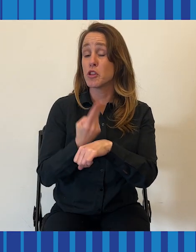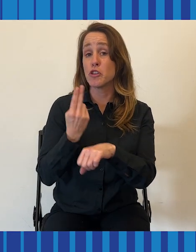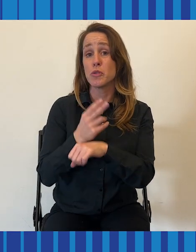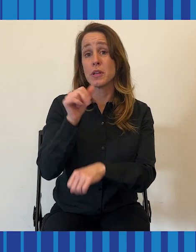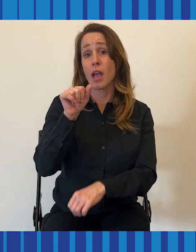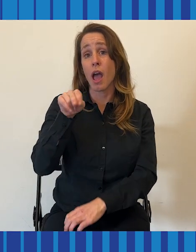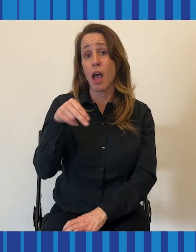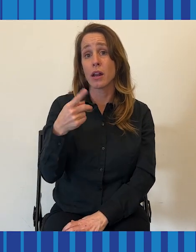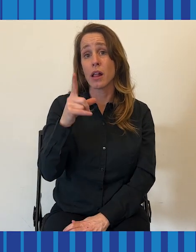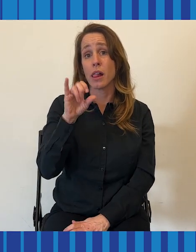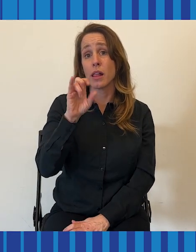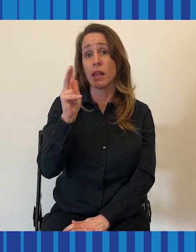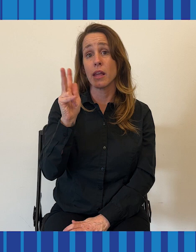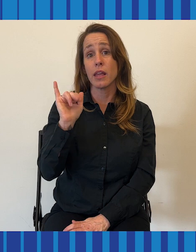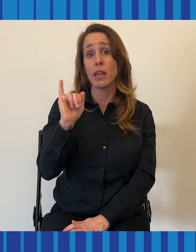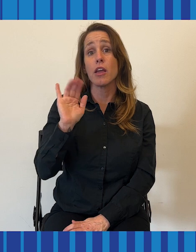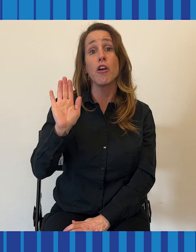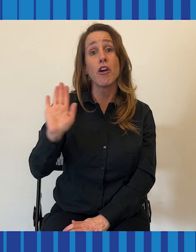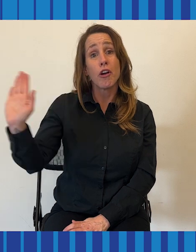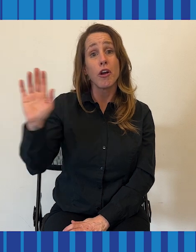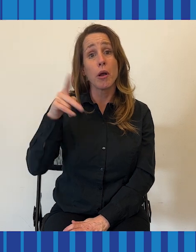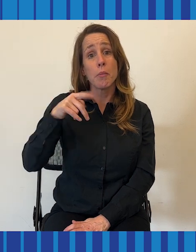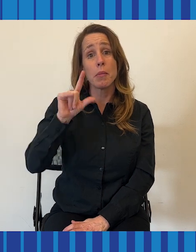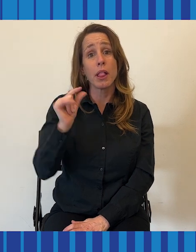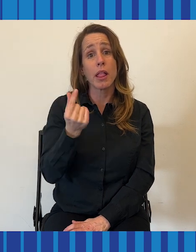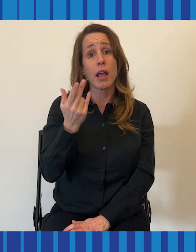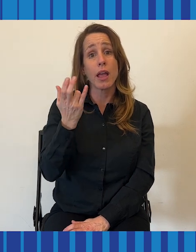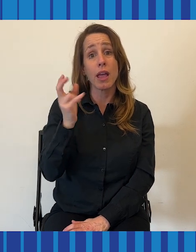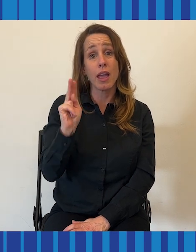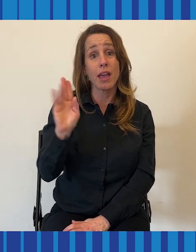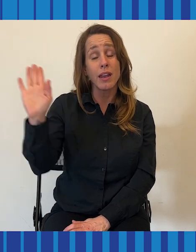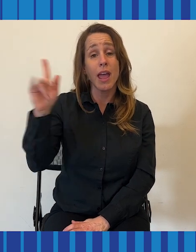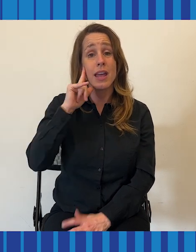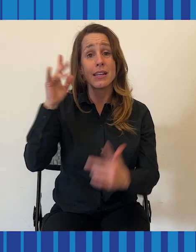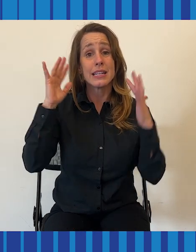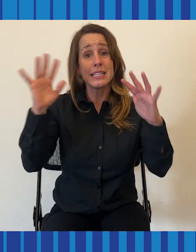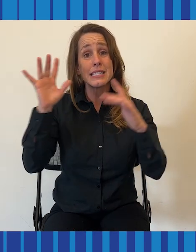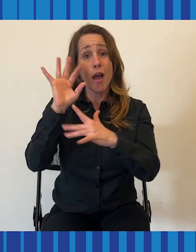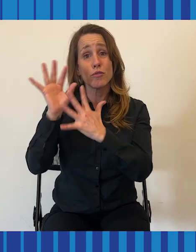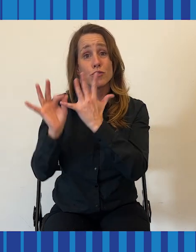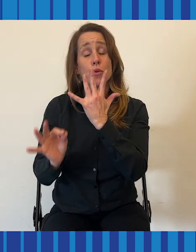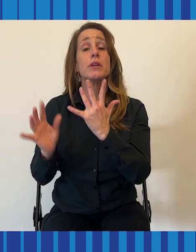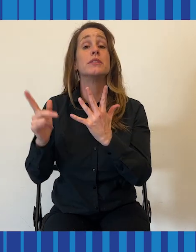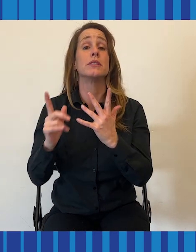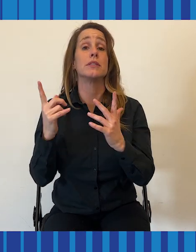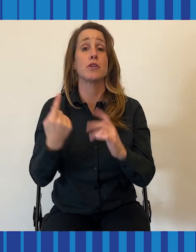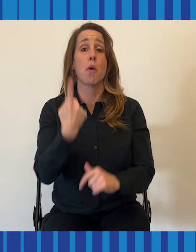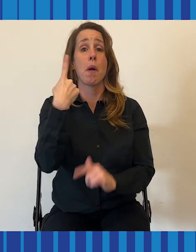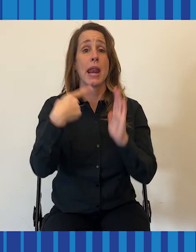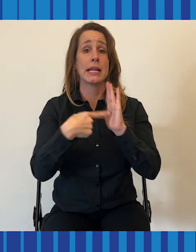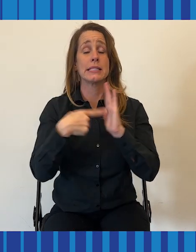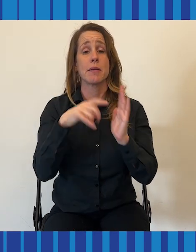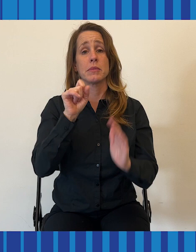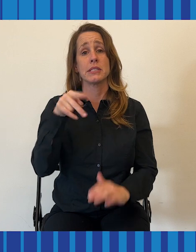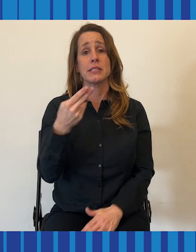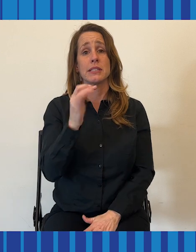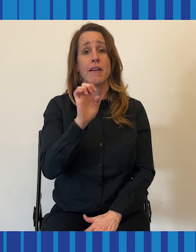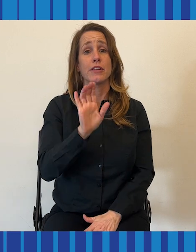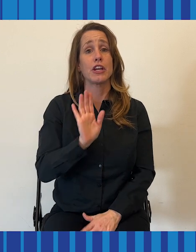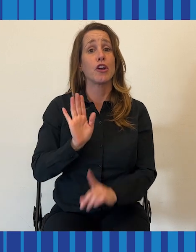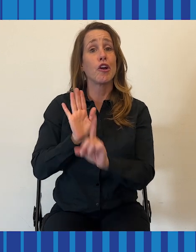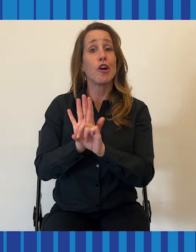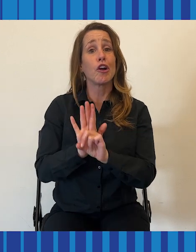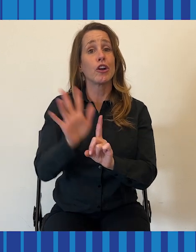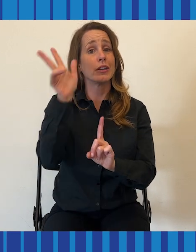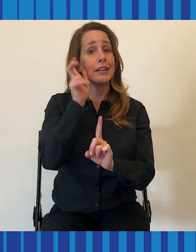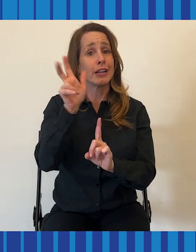Using Angeliki's plugin, as well as some sound design choices, here are some examples of what Stephanie might hear in different settings and situations.